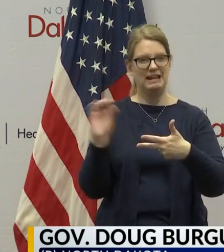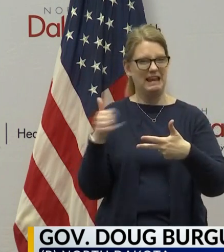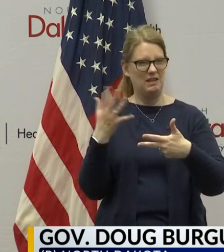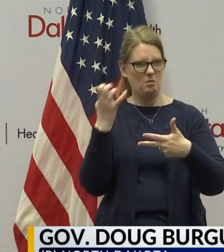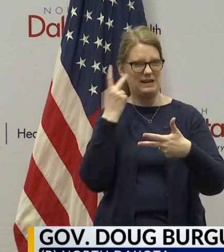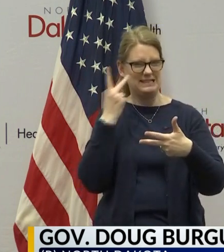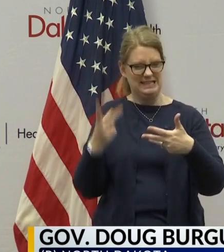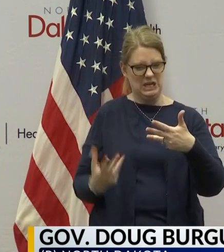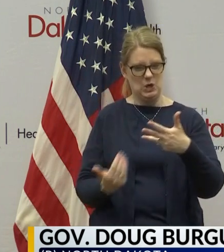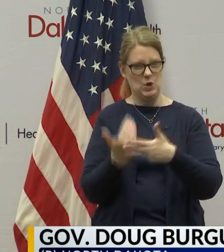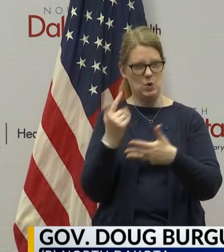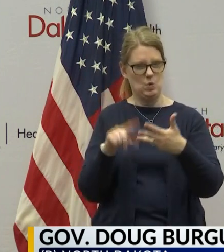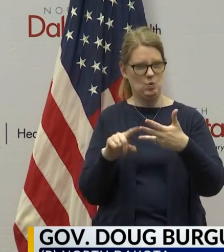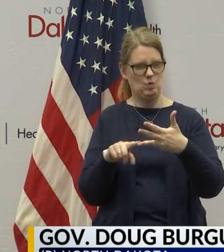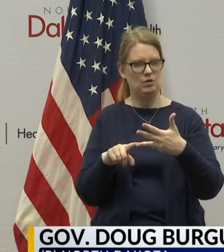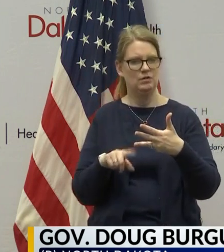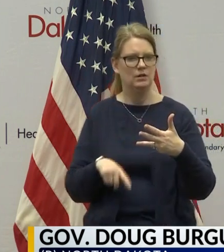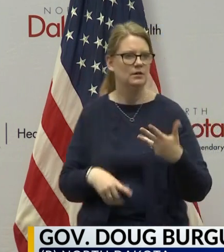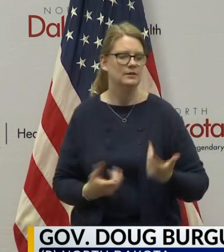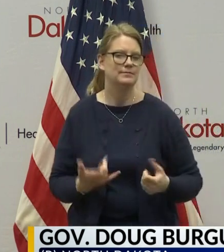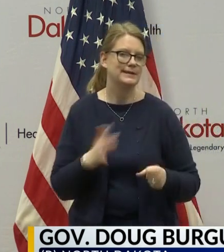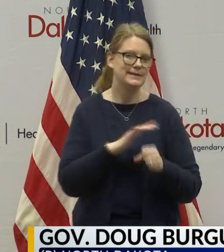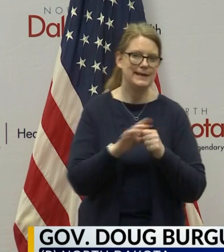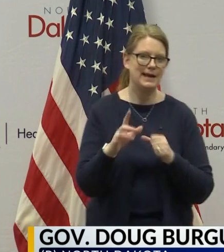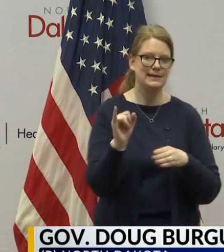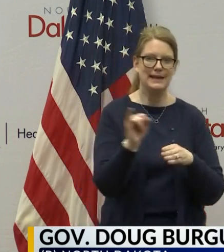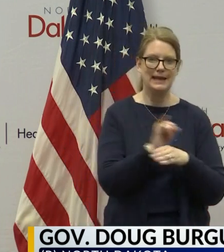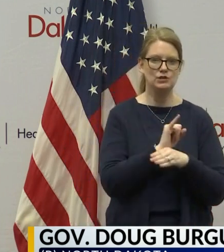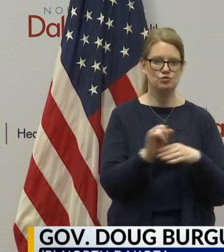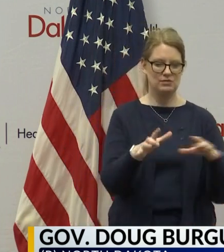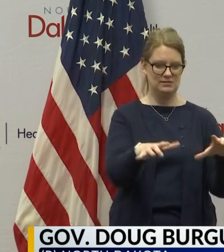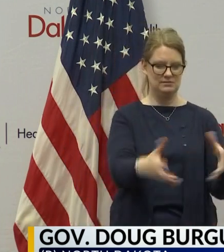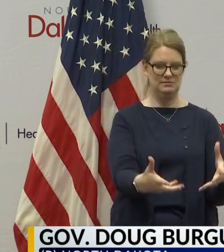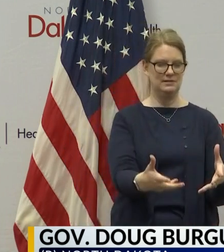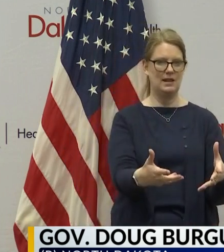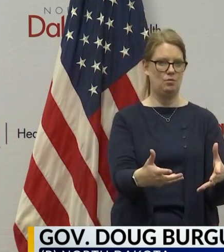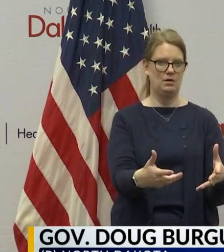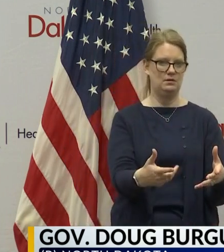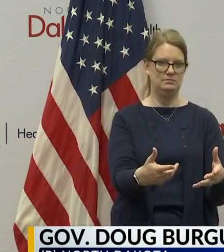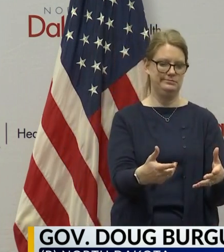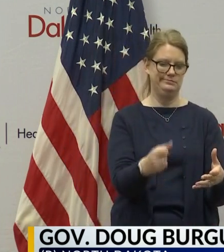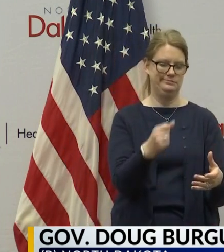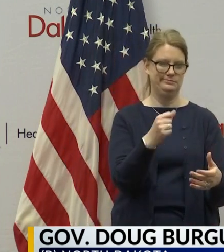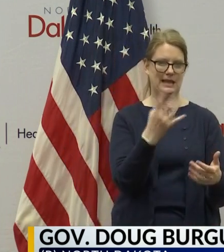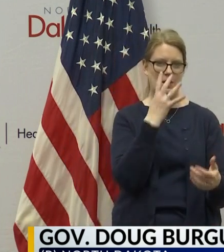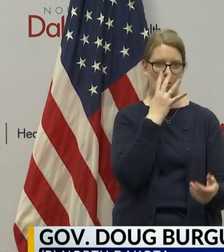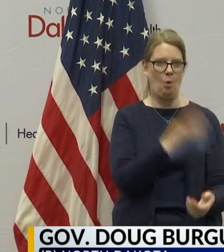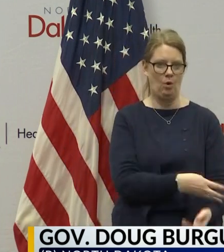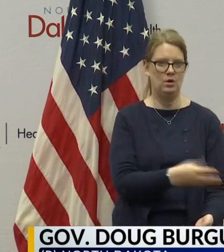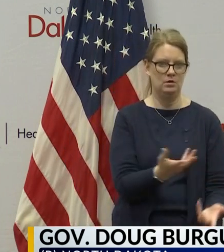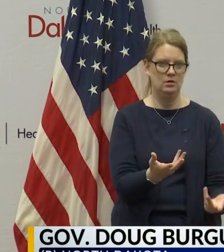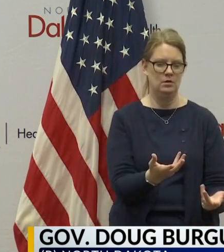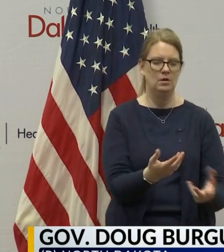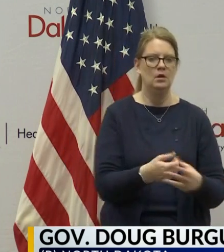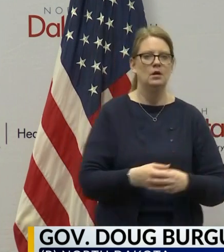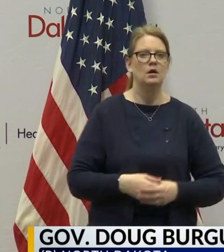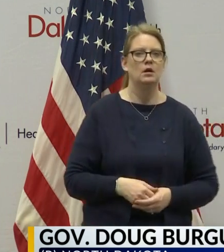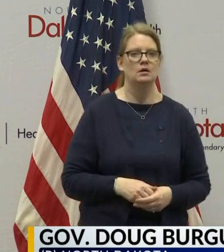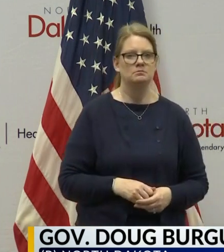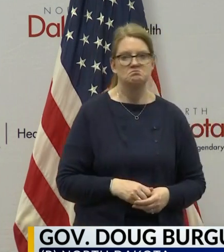Well, there's, you know, entire industry segments that were left out, and, you know, understanding